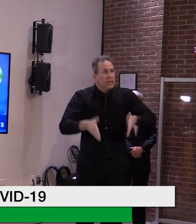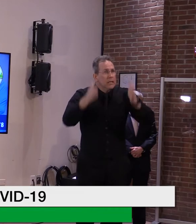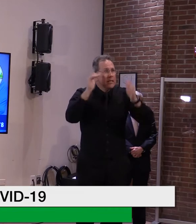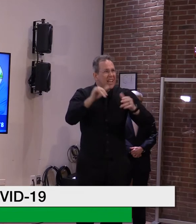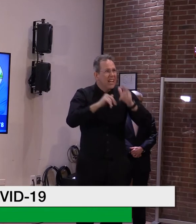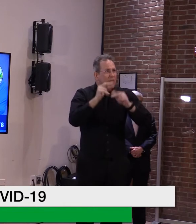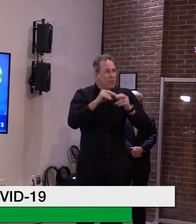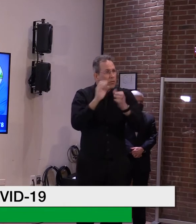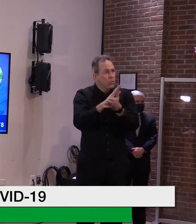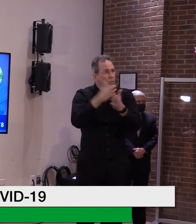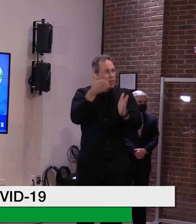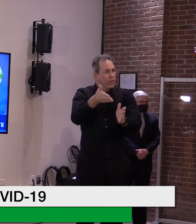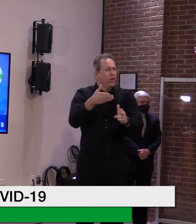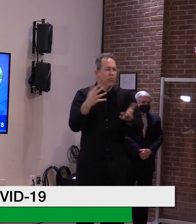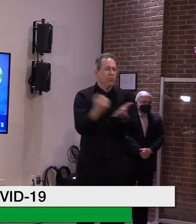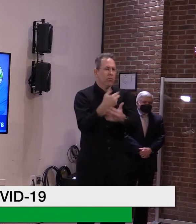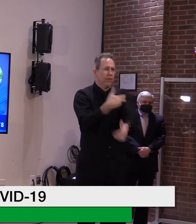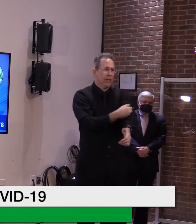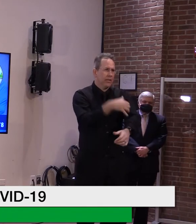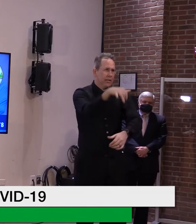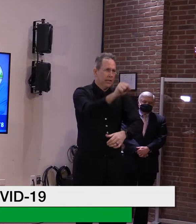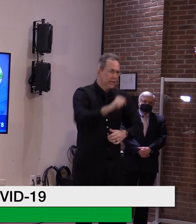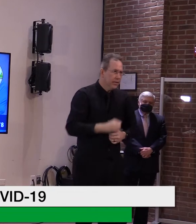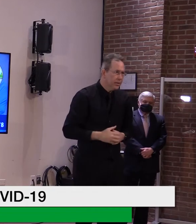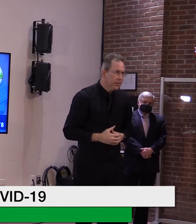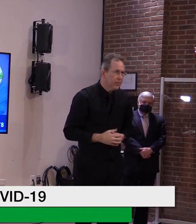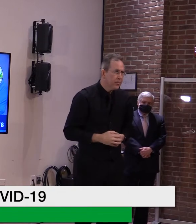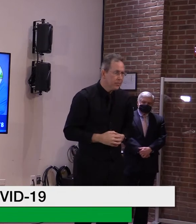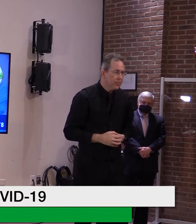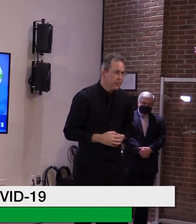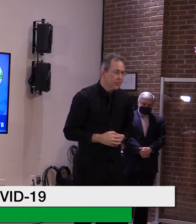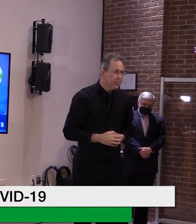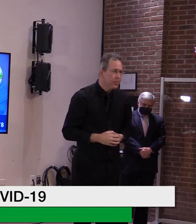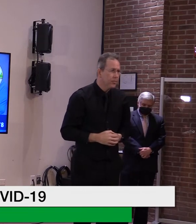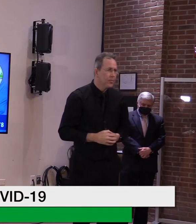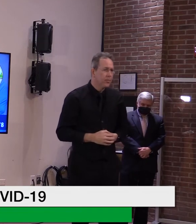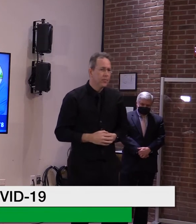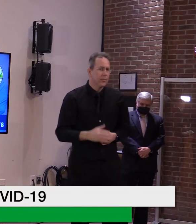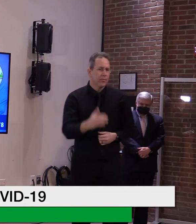Great. Thank you very much. Aaron, BT Digger.